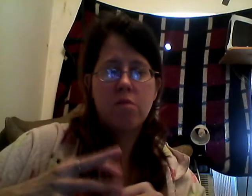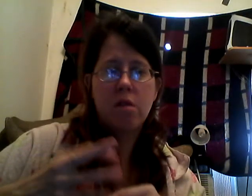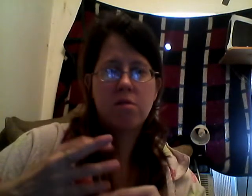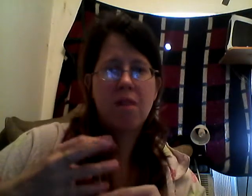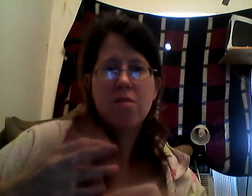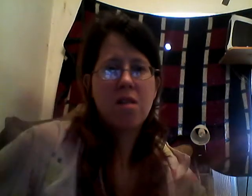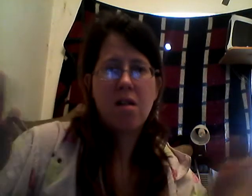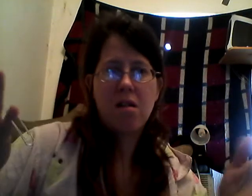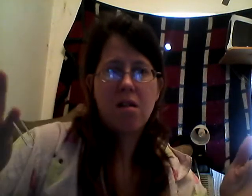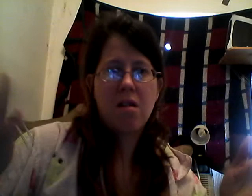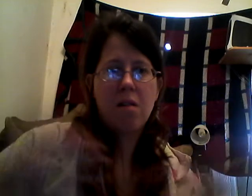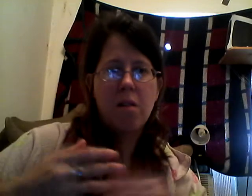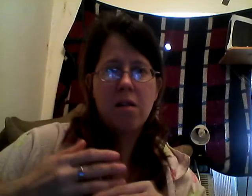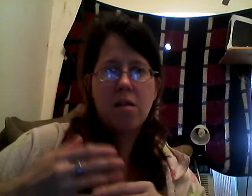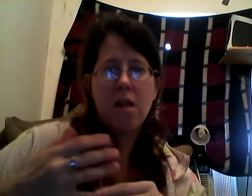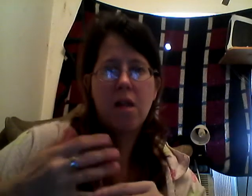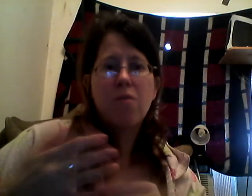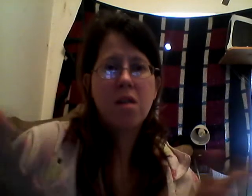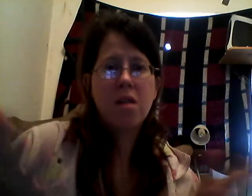That was it. I mean, that was it.